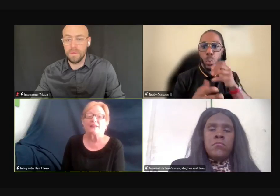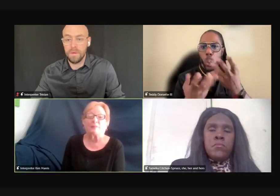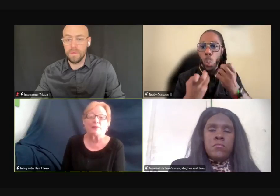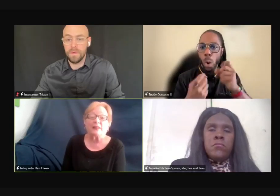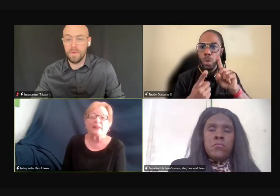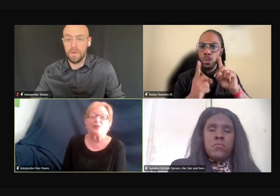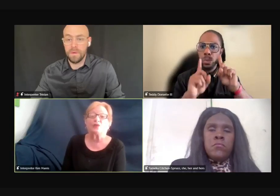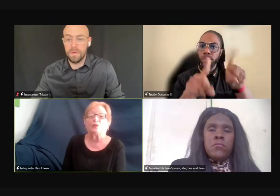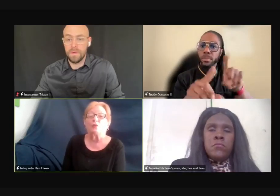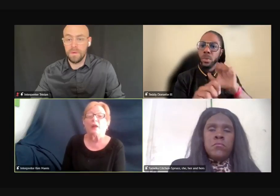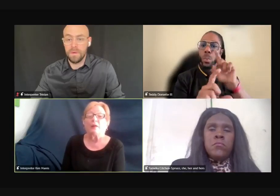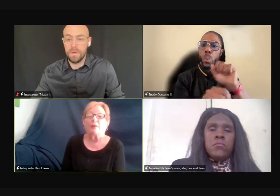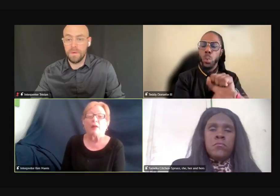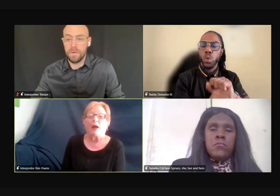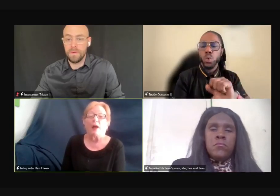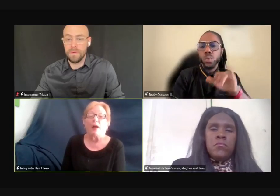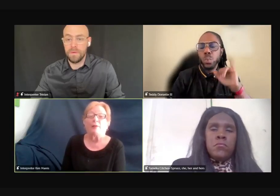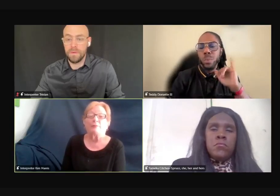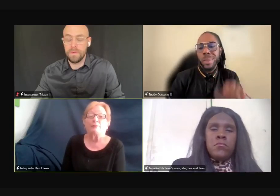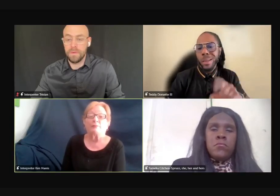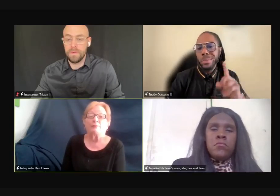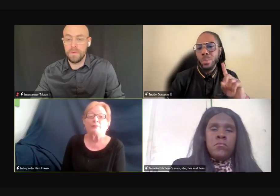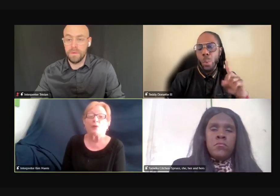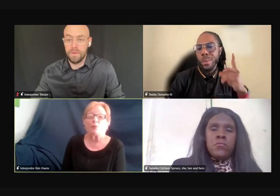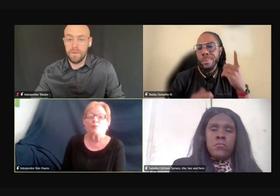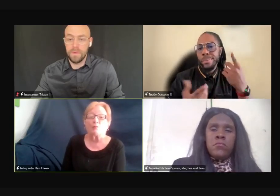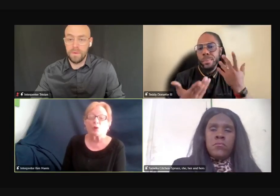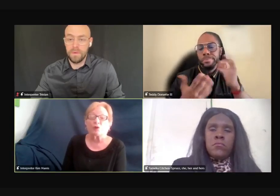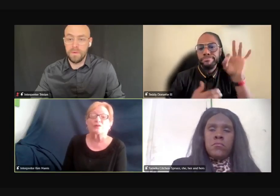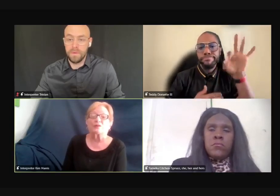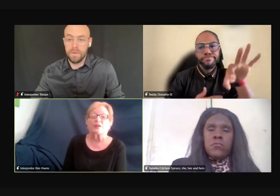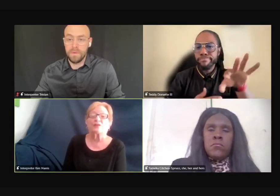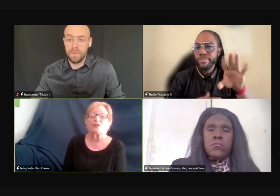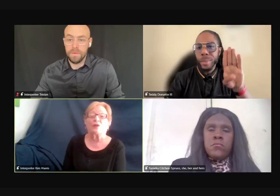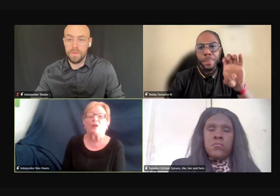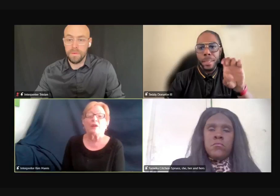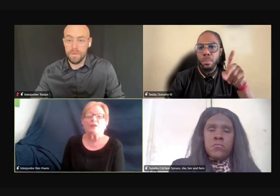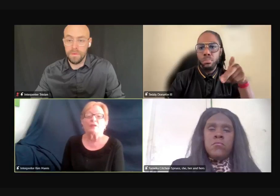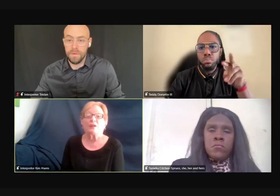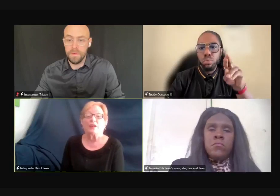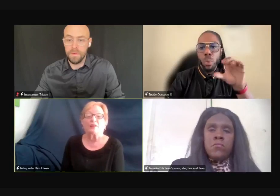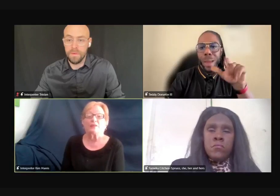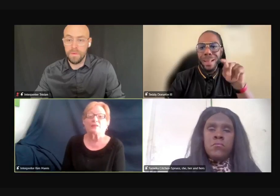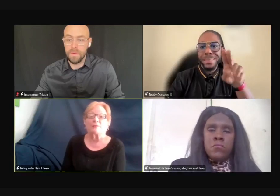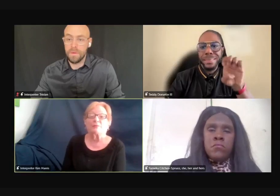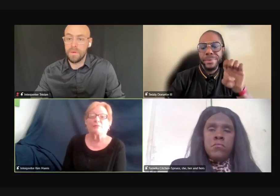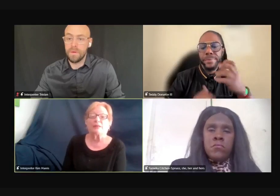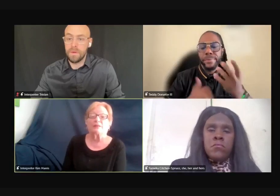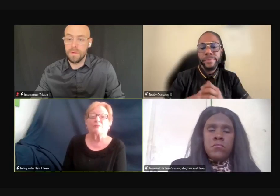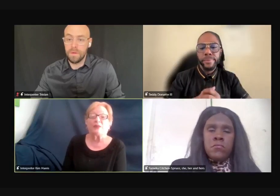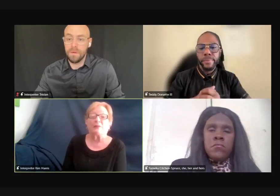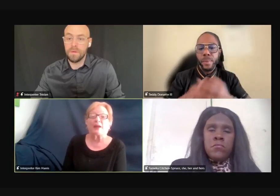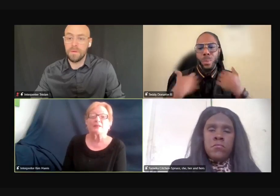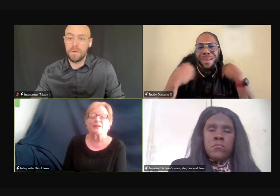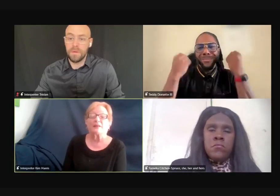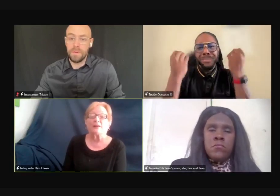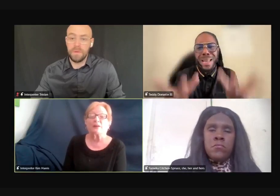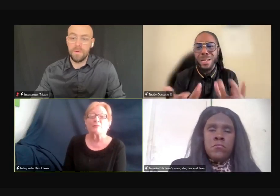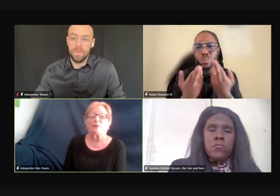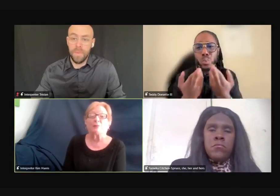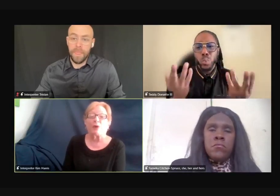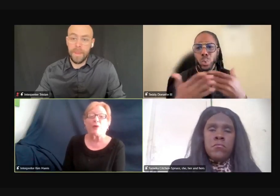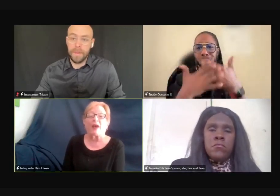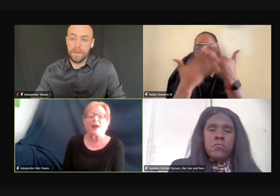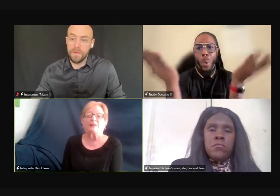accessibility to, uh, you know, the workers and such, you know, and just some, get some feedback and,